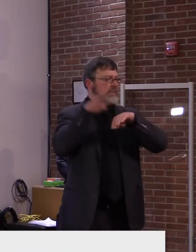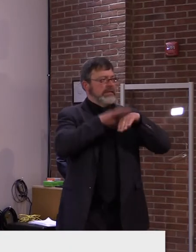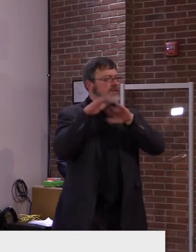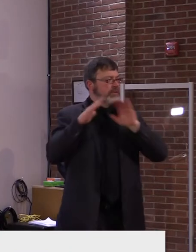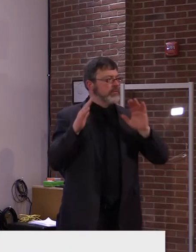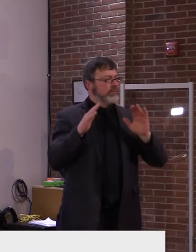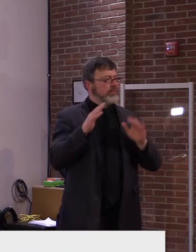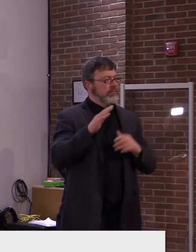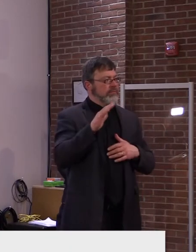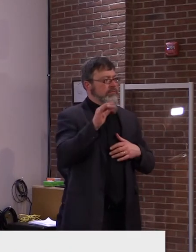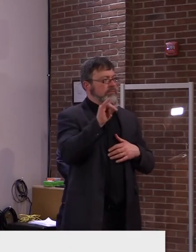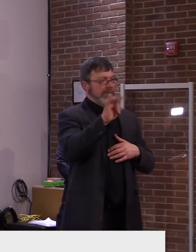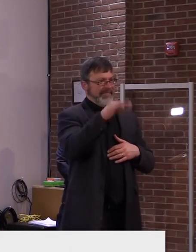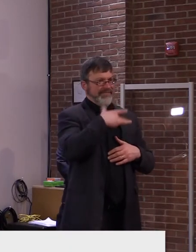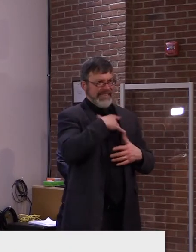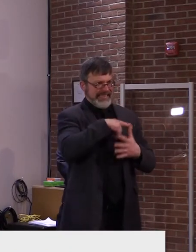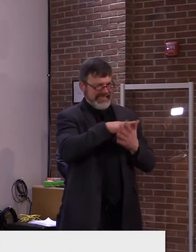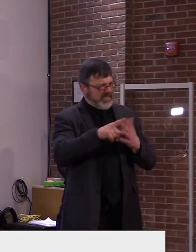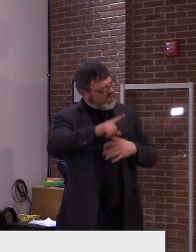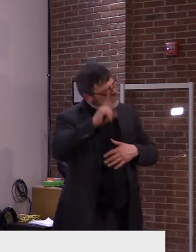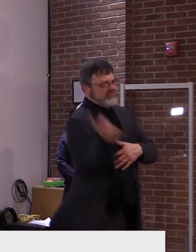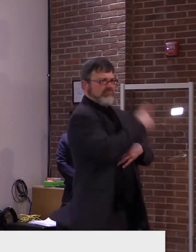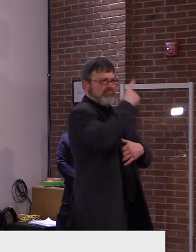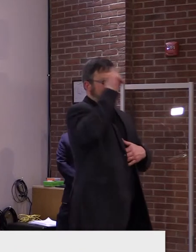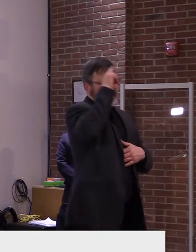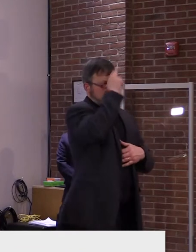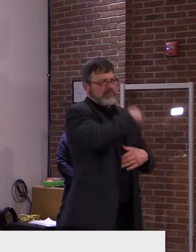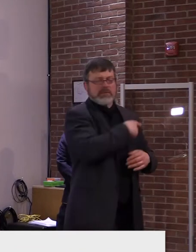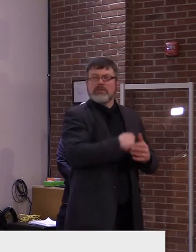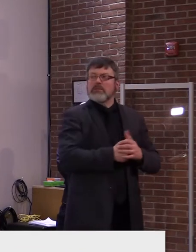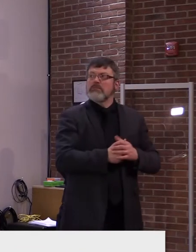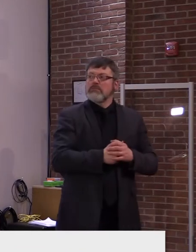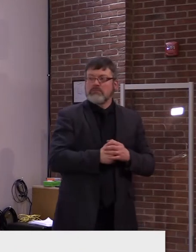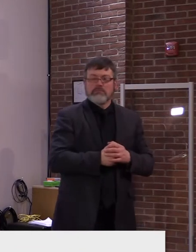With that, we'll open up to questions. We'll start with Calvin.